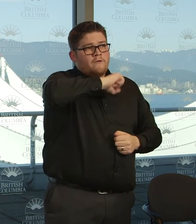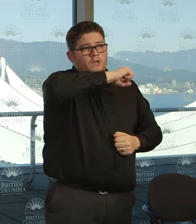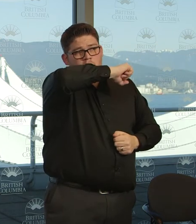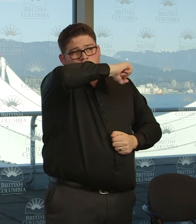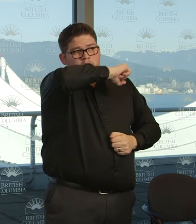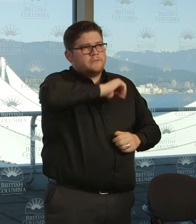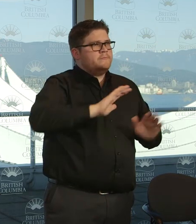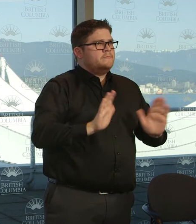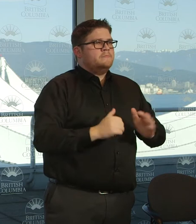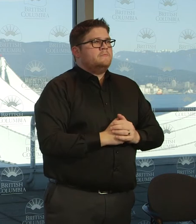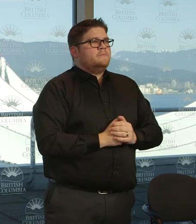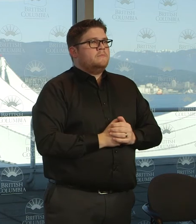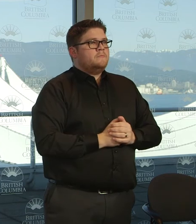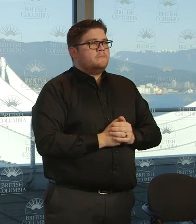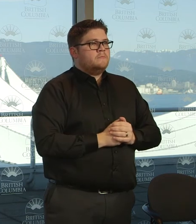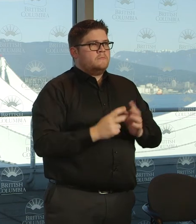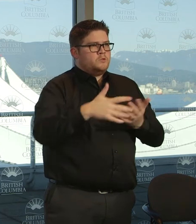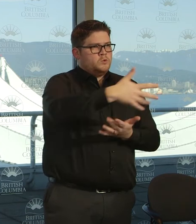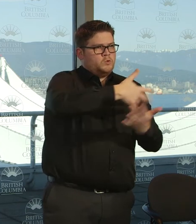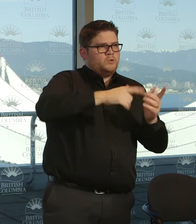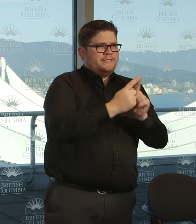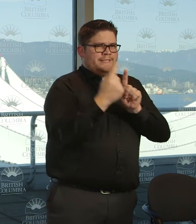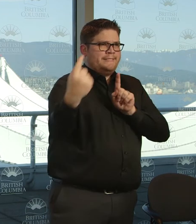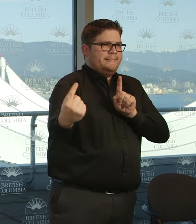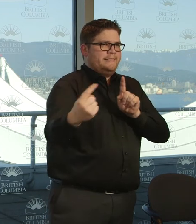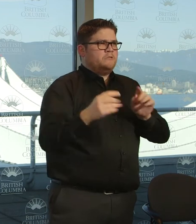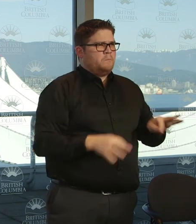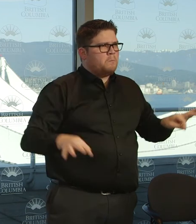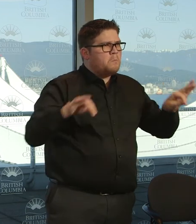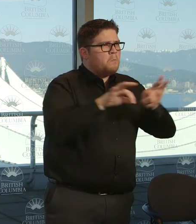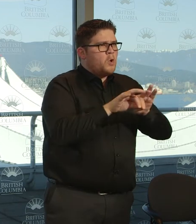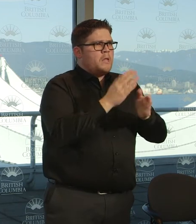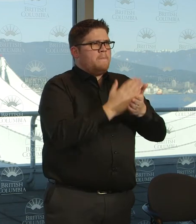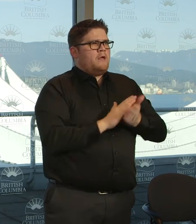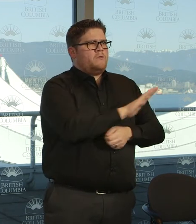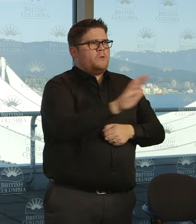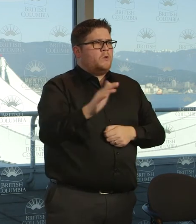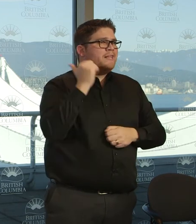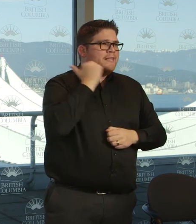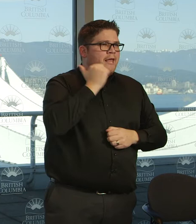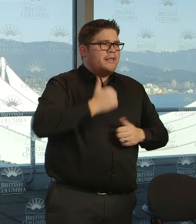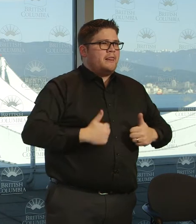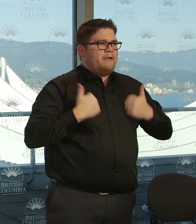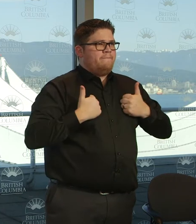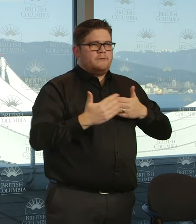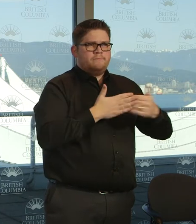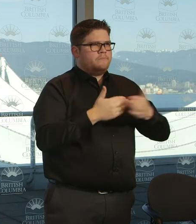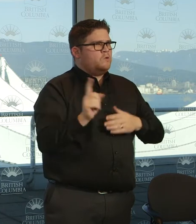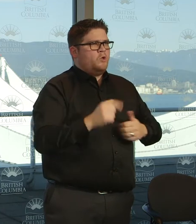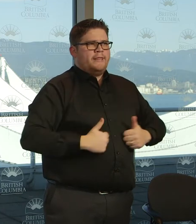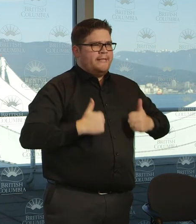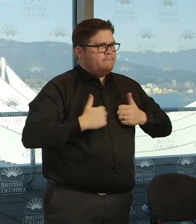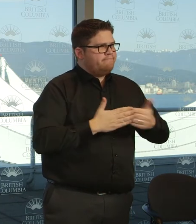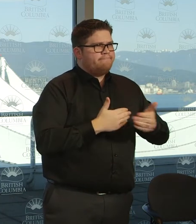distancing is now a very important part of all of our communities across British Columbia. And, of course, staying home if you are